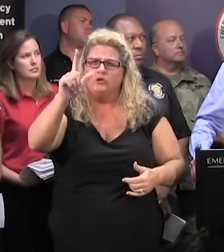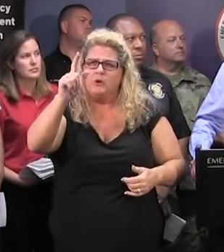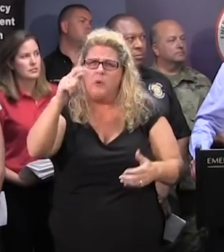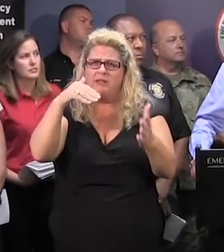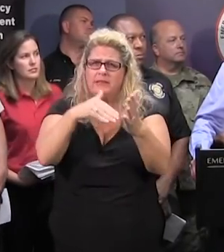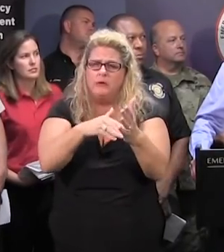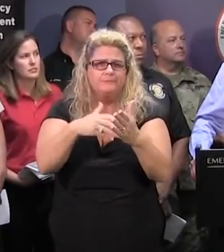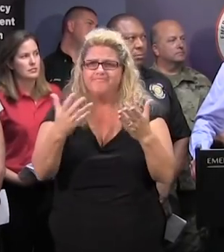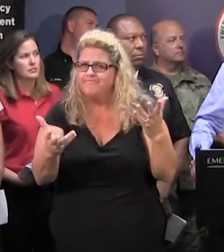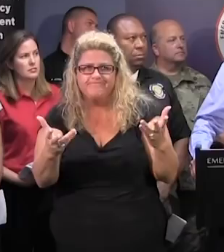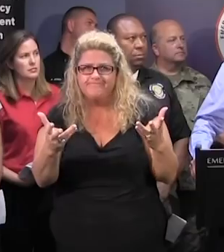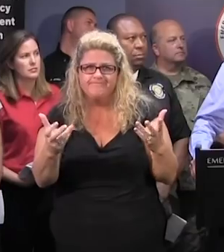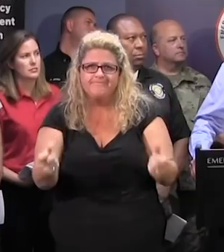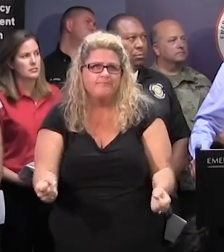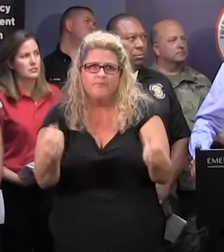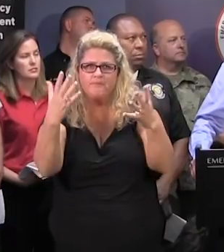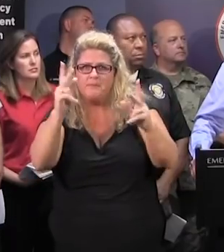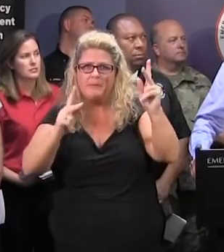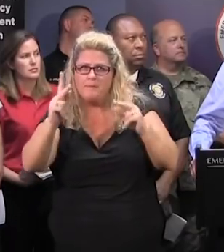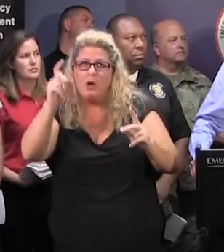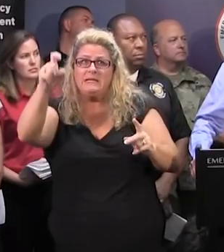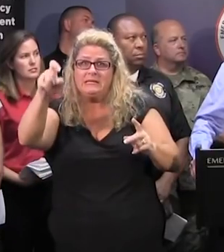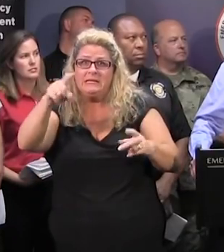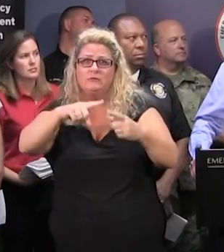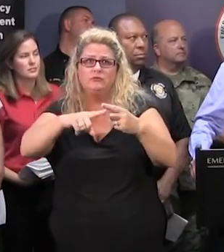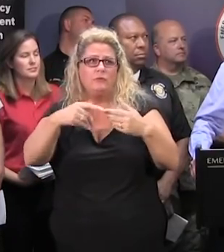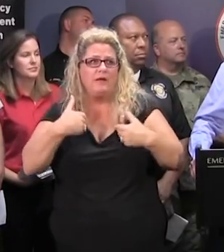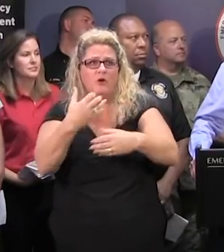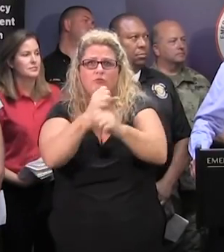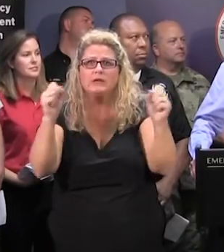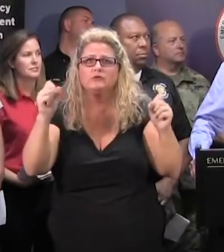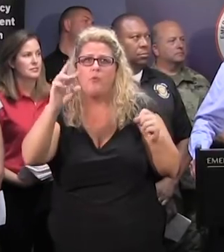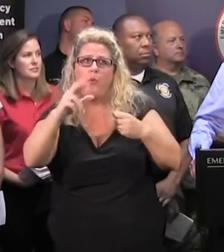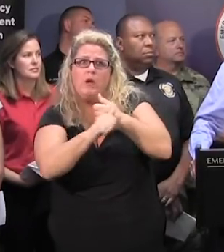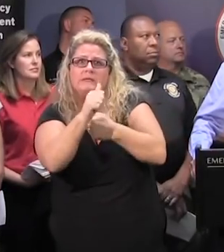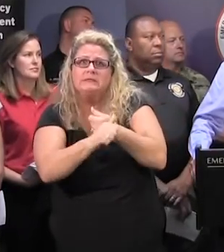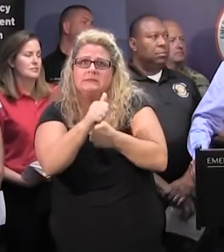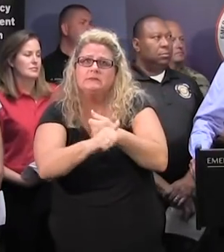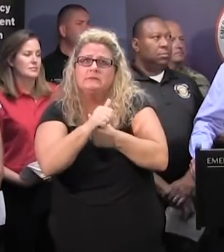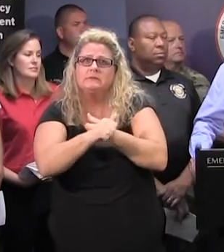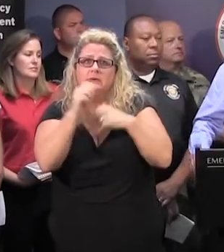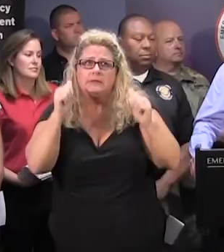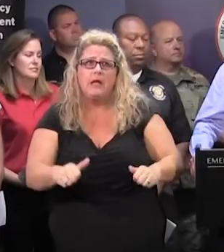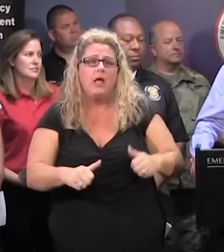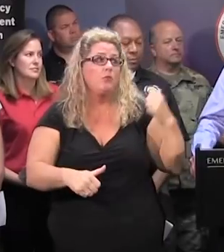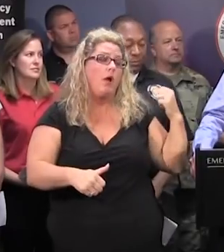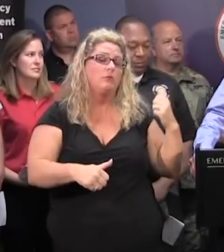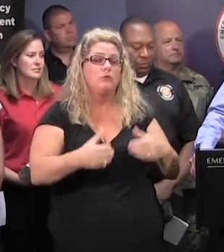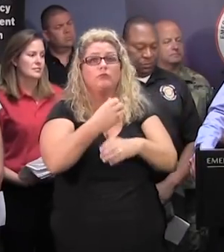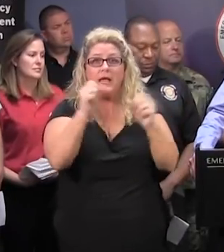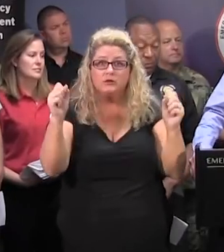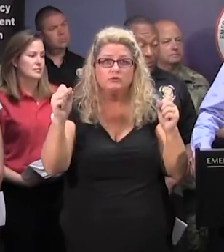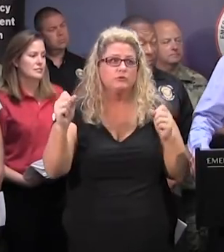idea, you know, how many people may need to be rescued or are in harm's way? Well, to be rescued,